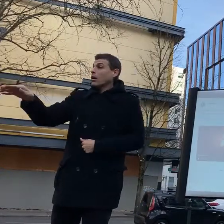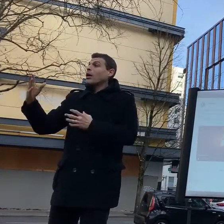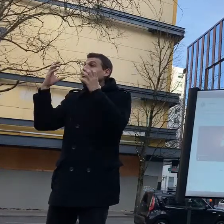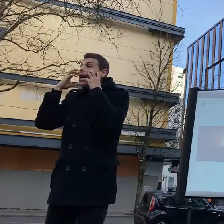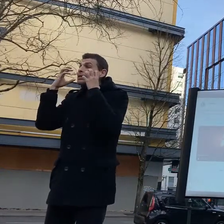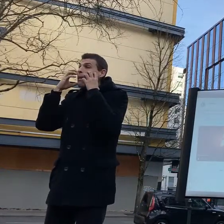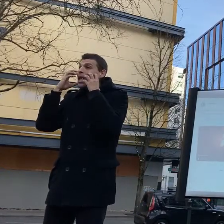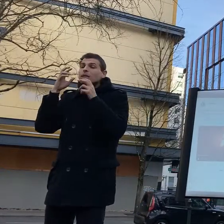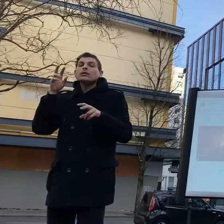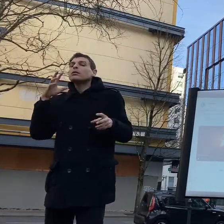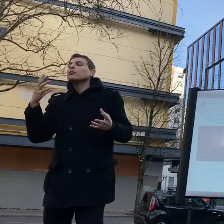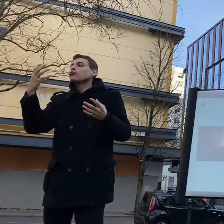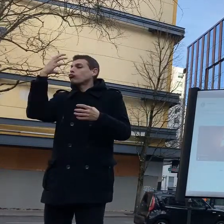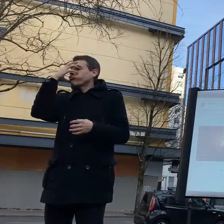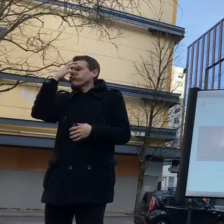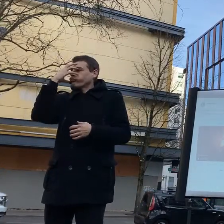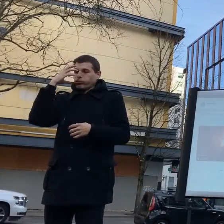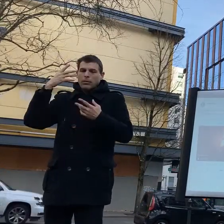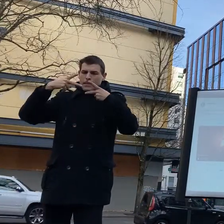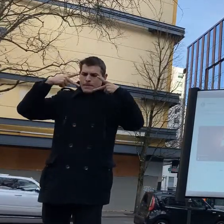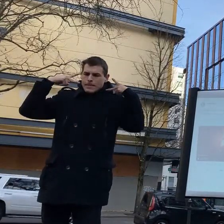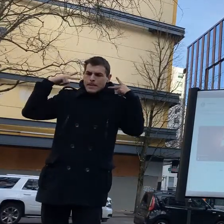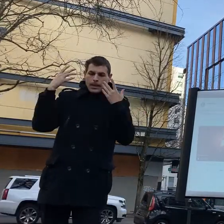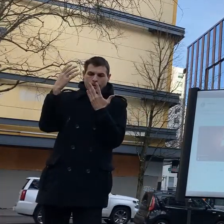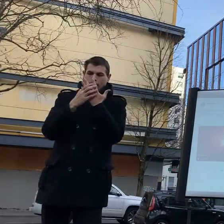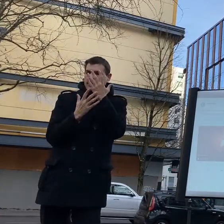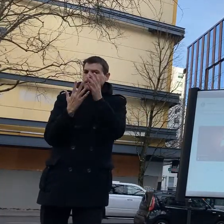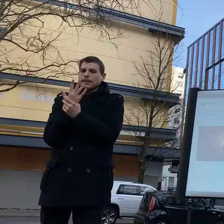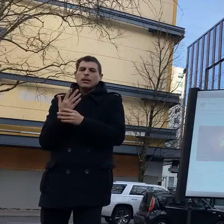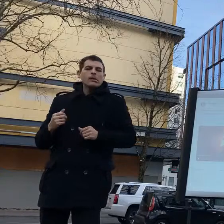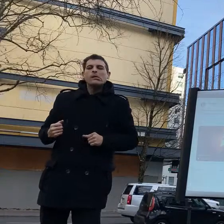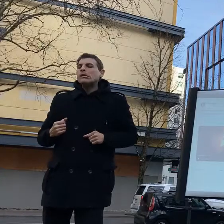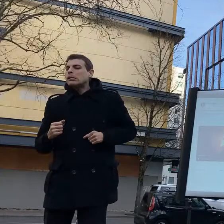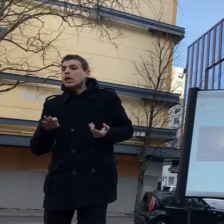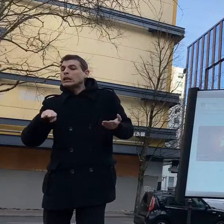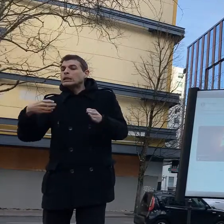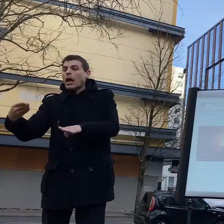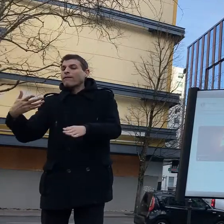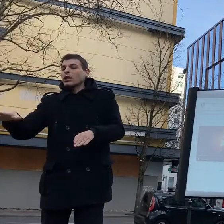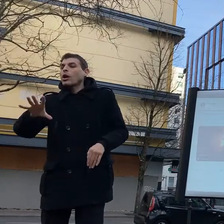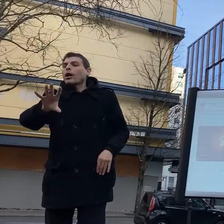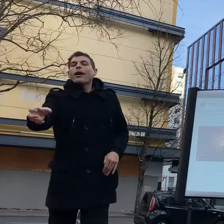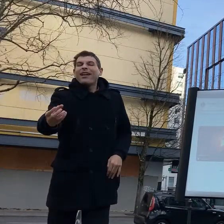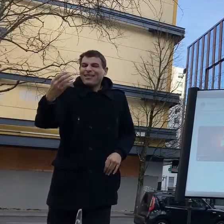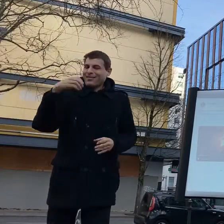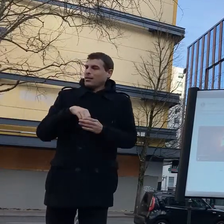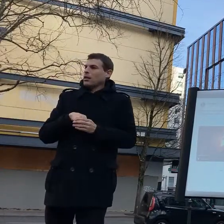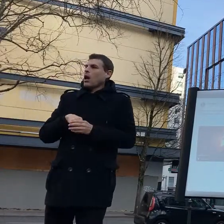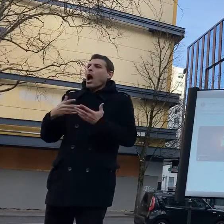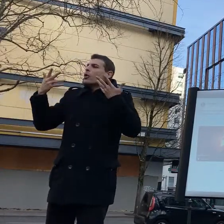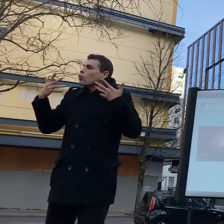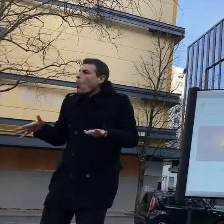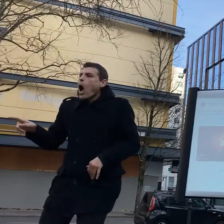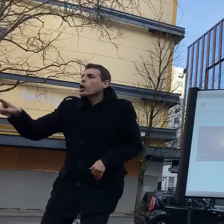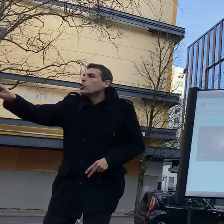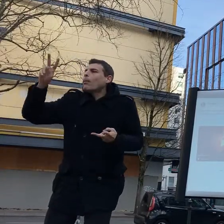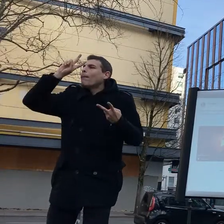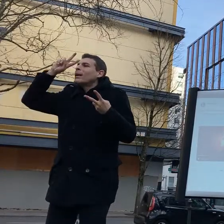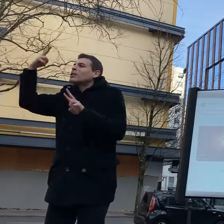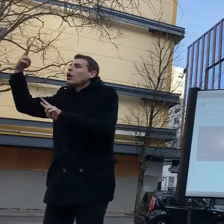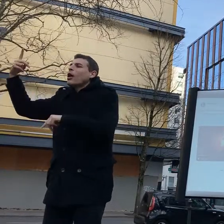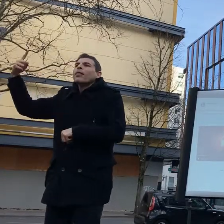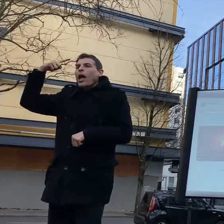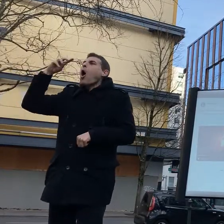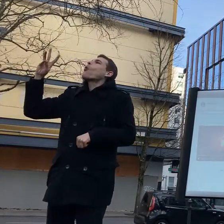and like i said there's documents over in that bag so feel free to take one and i'm happy to answer any